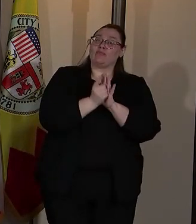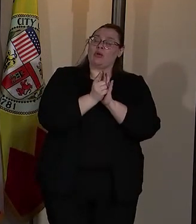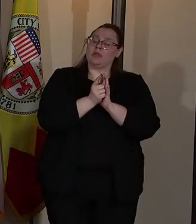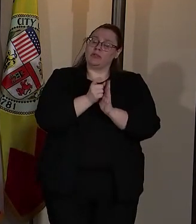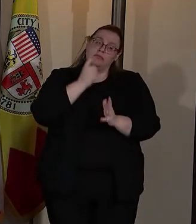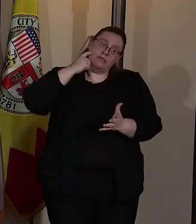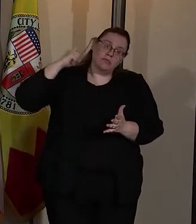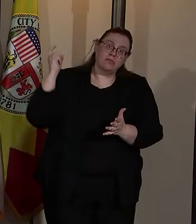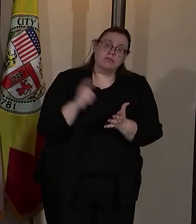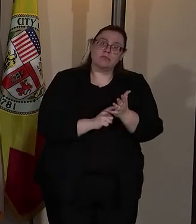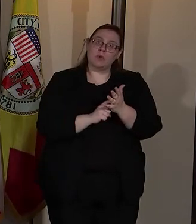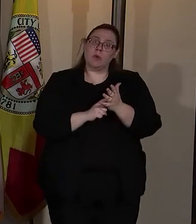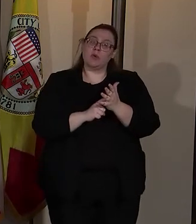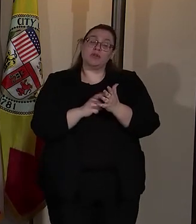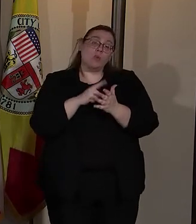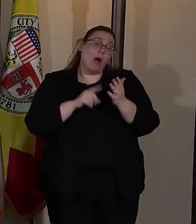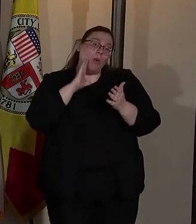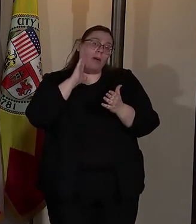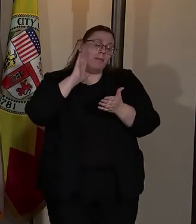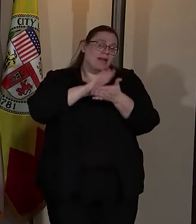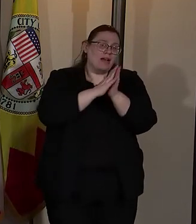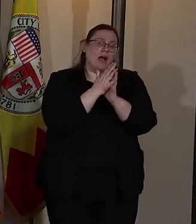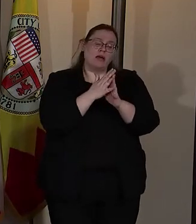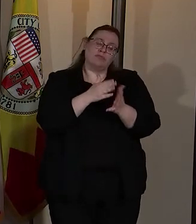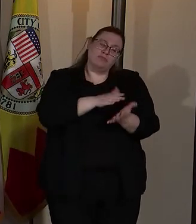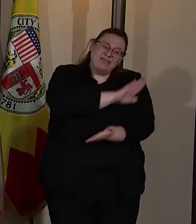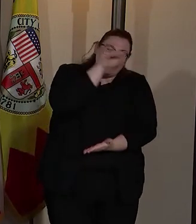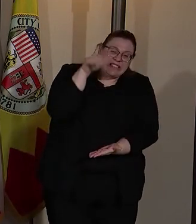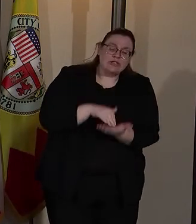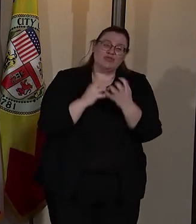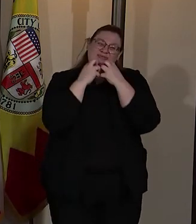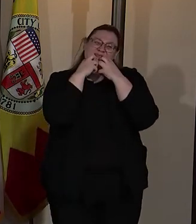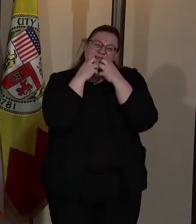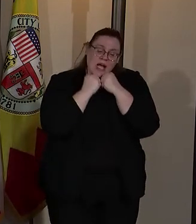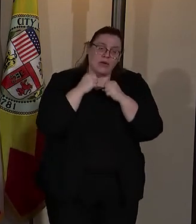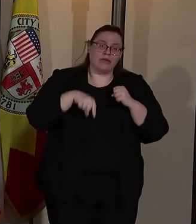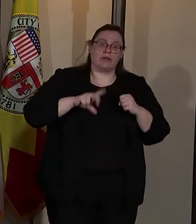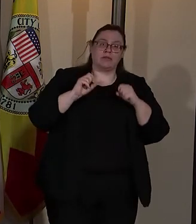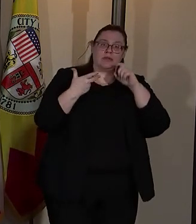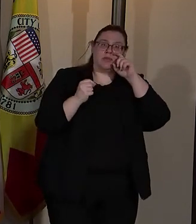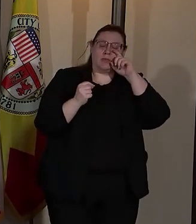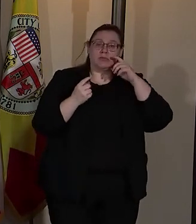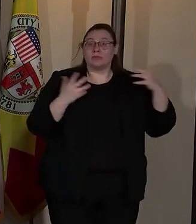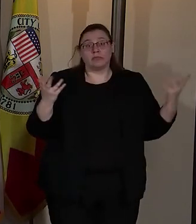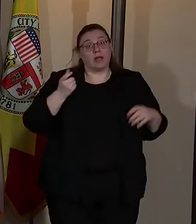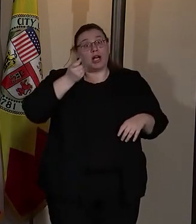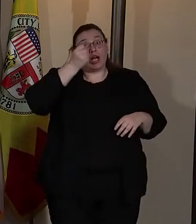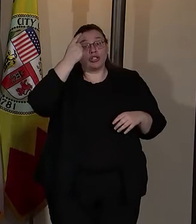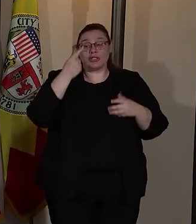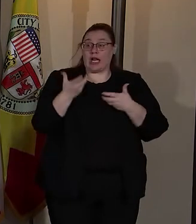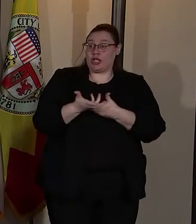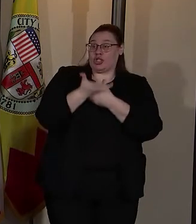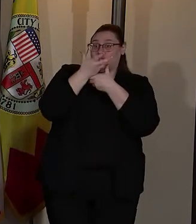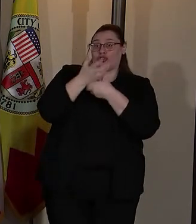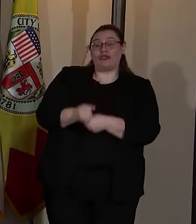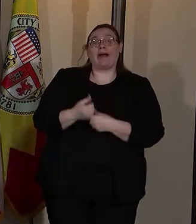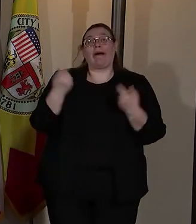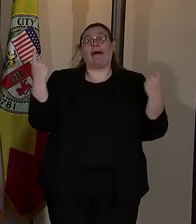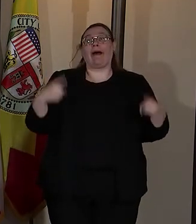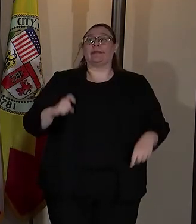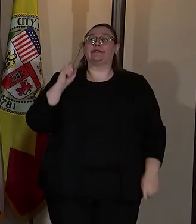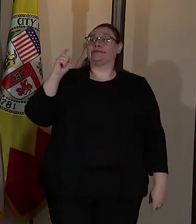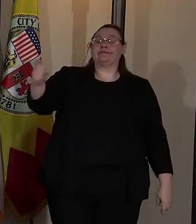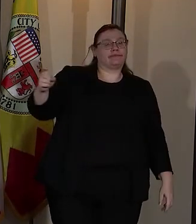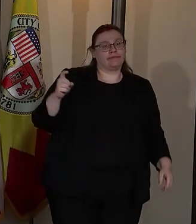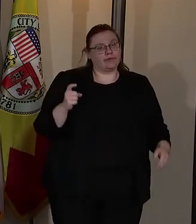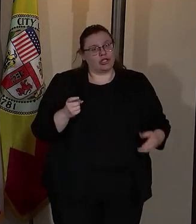what is going to be a core value of this department, understanding that trust is not just given, it is